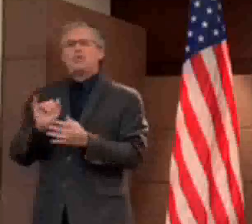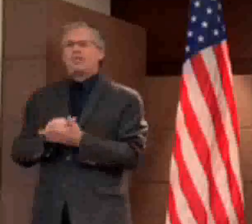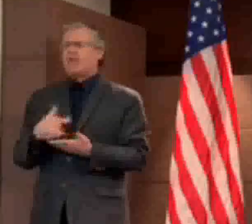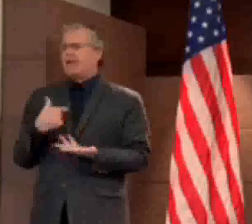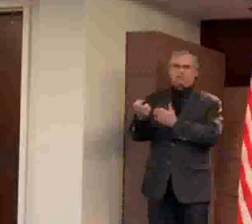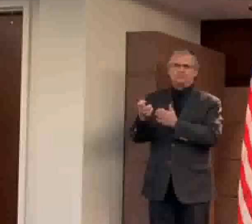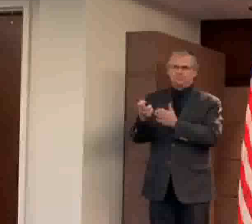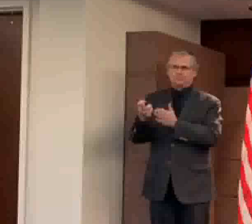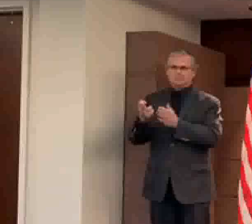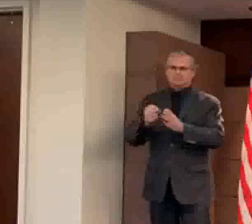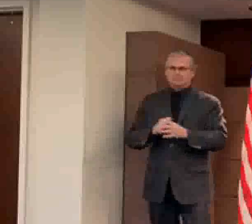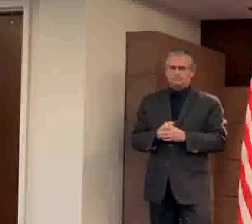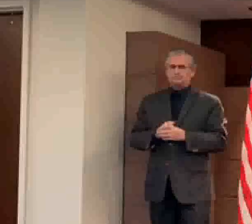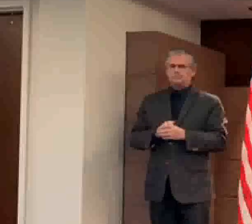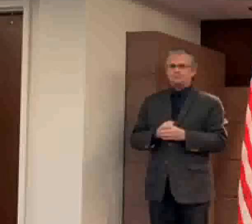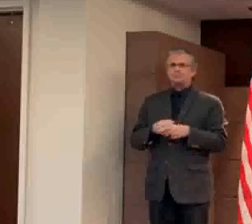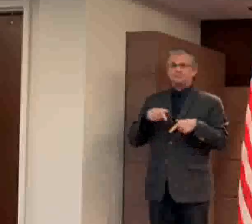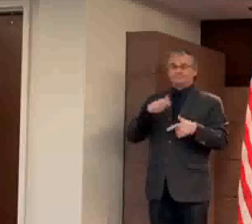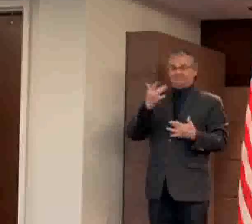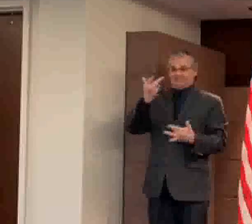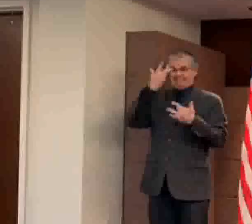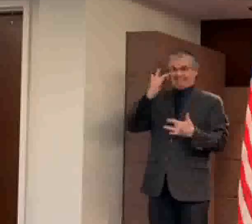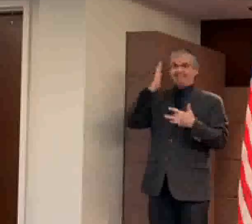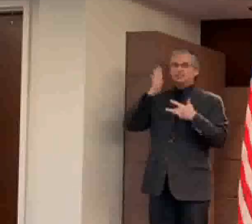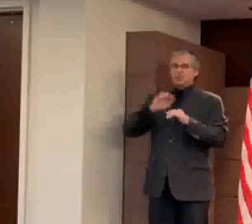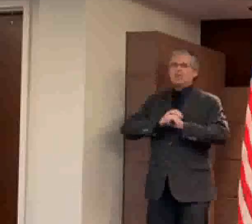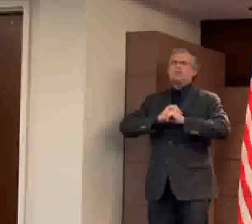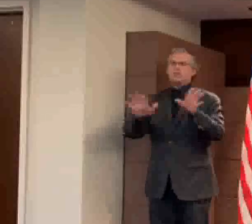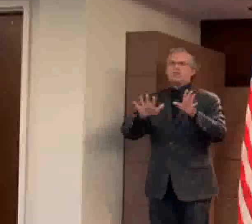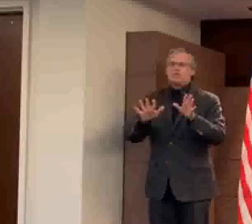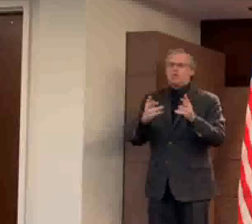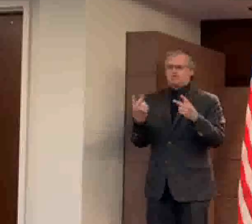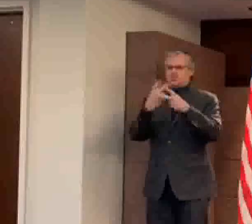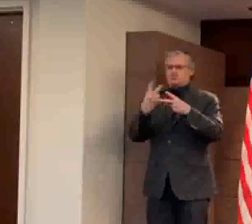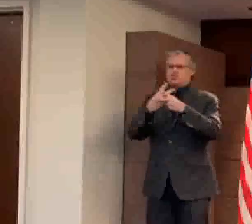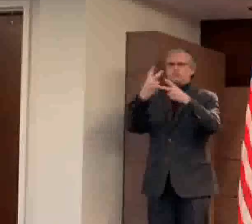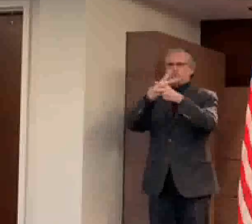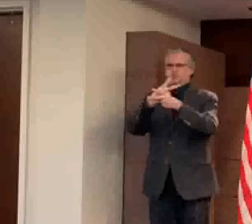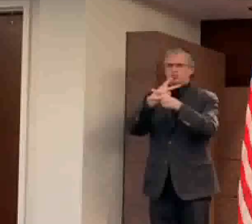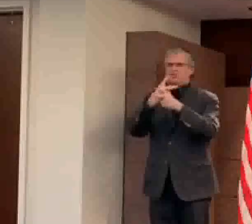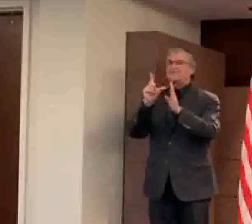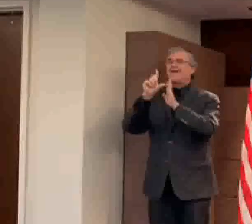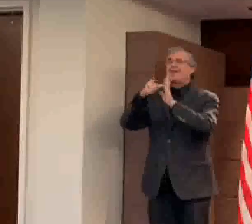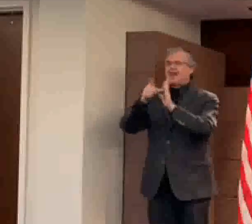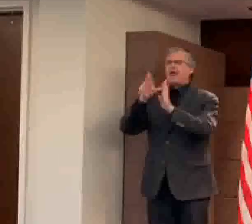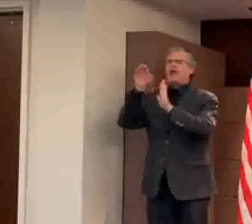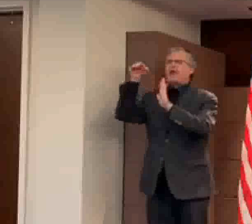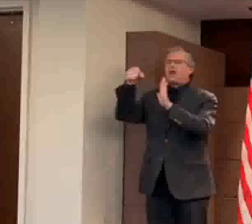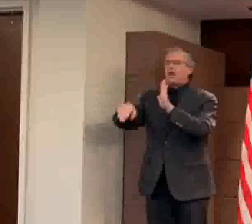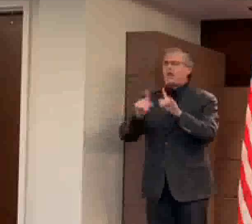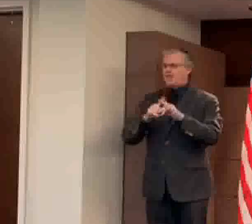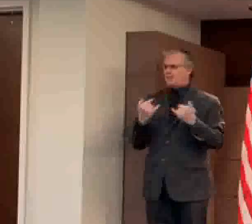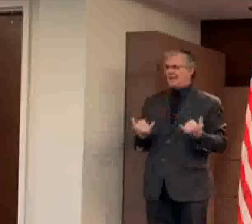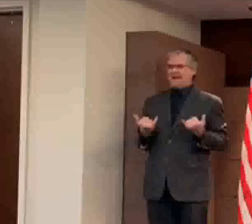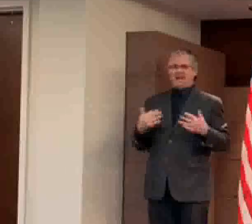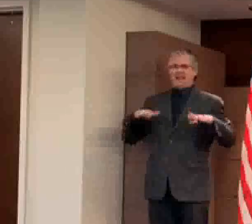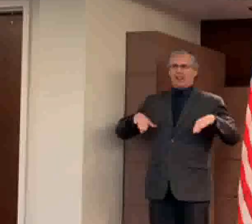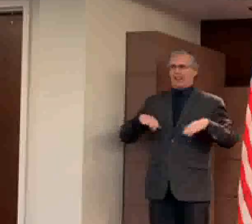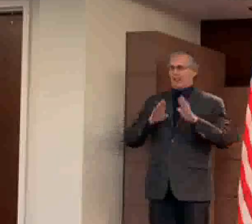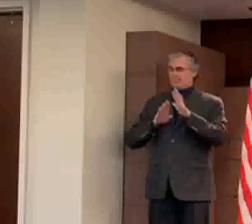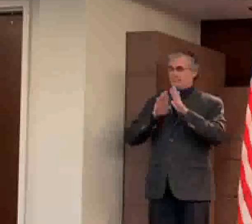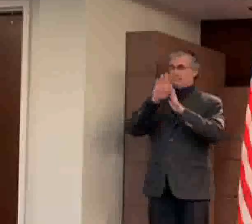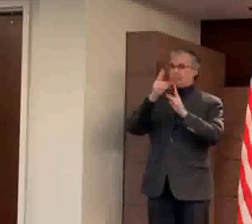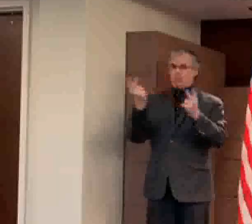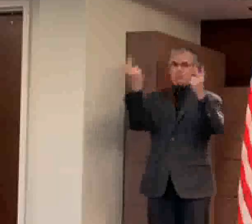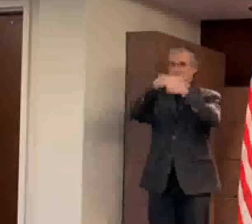necessary. This virus is going to get worse before it gets better. Like so many other states, Nevada's health system will not